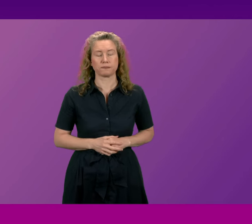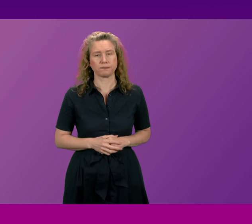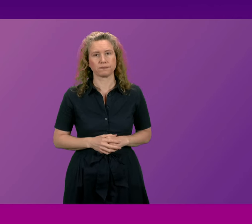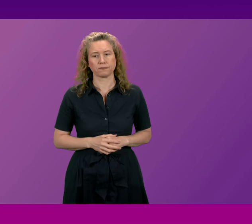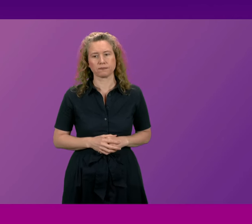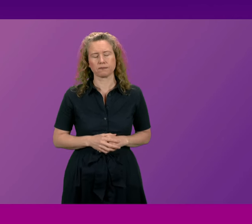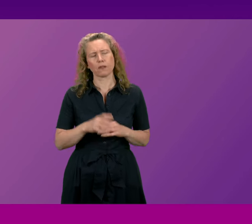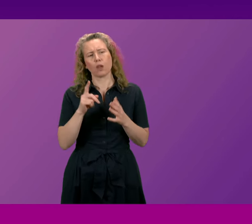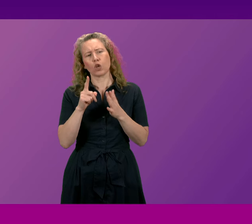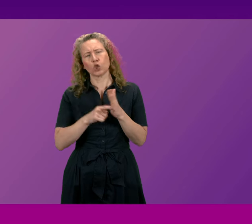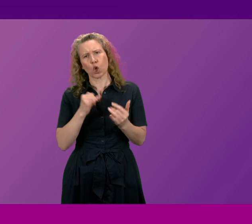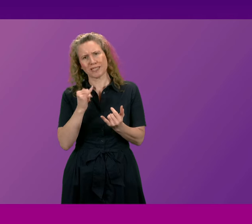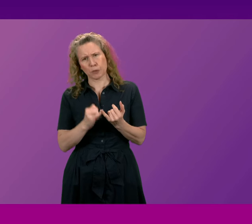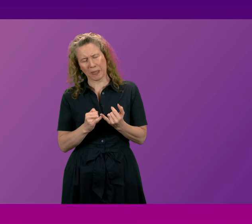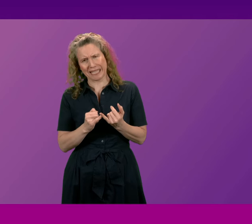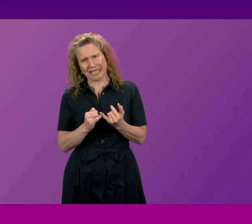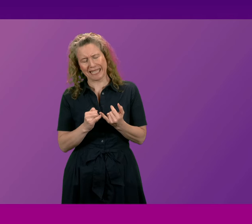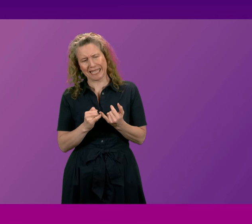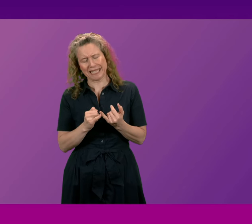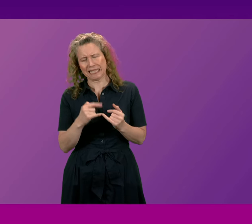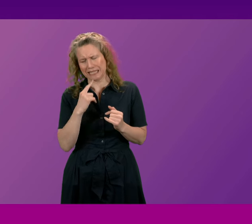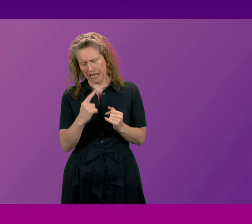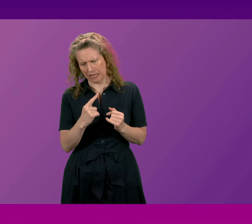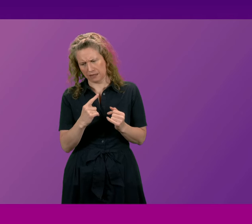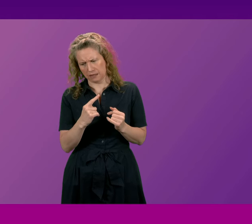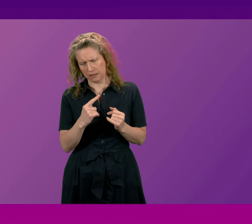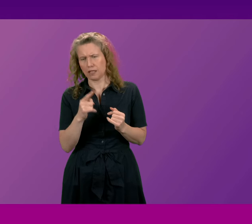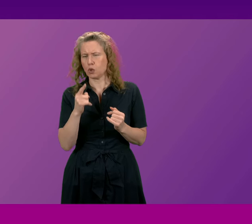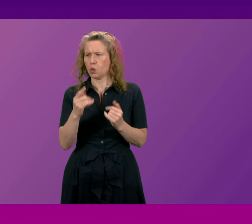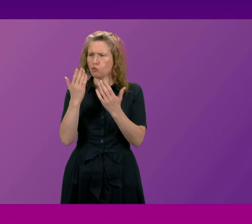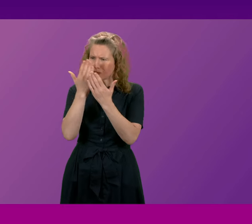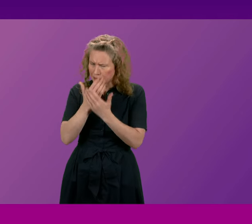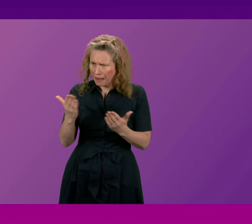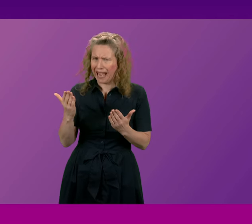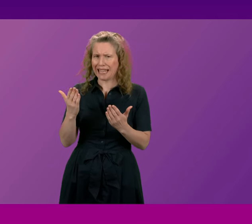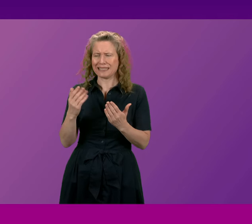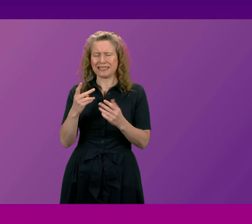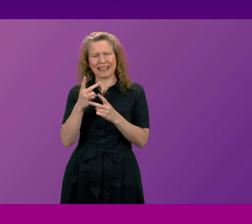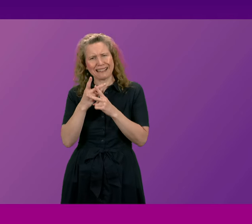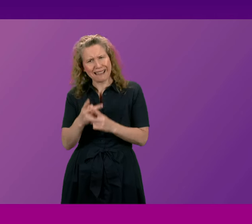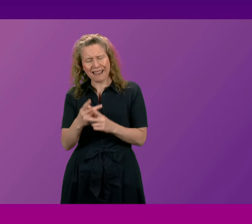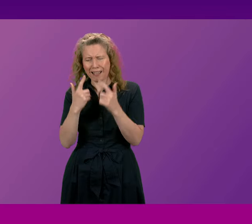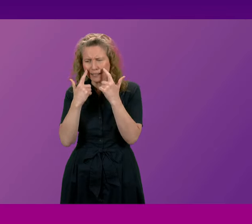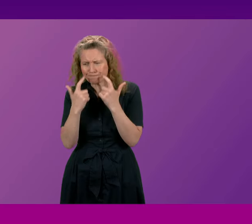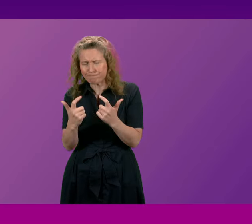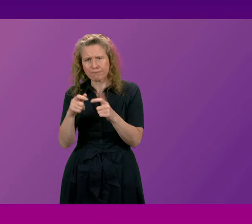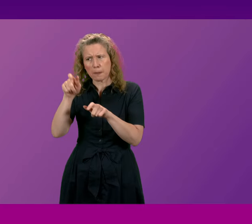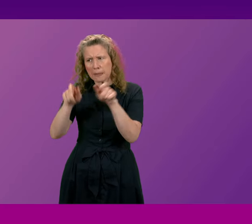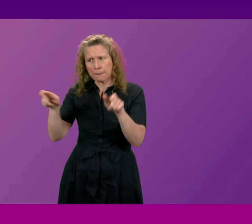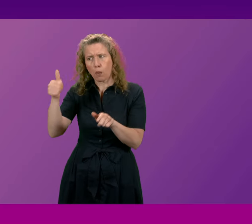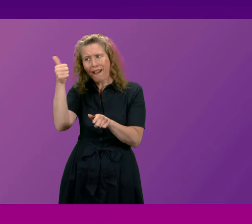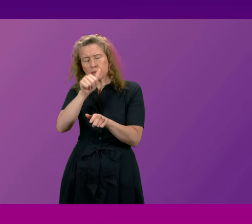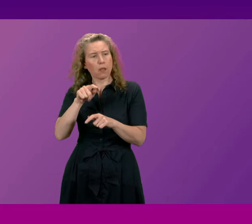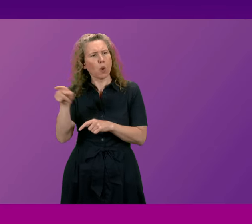John Swinney... John Swinney says he respects and cares deeply about these experts. These